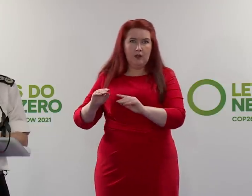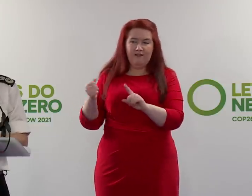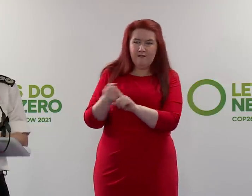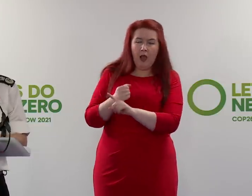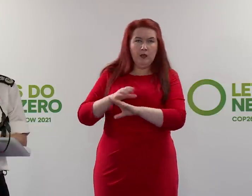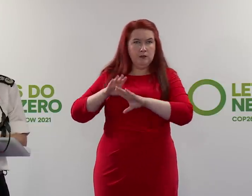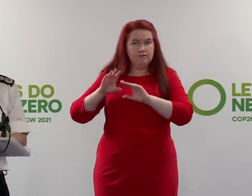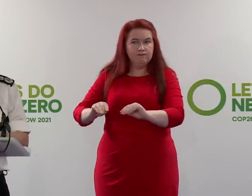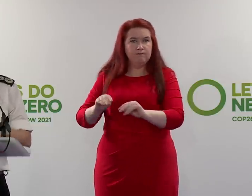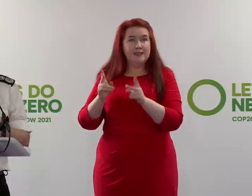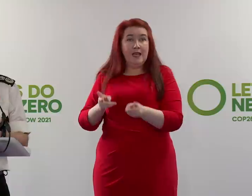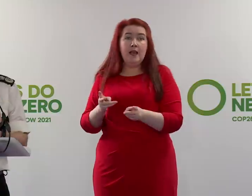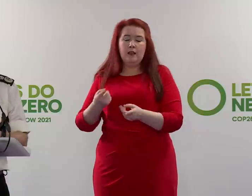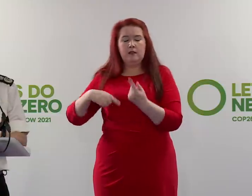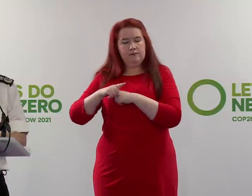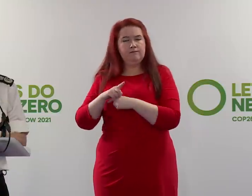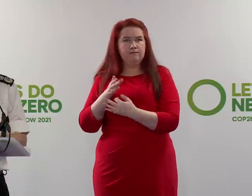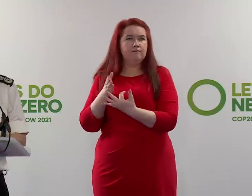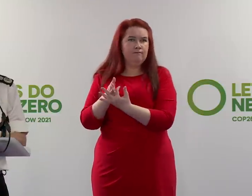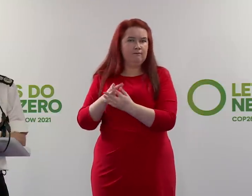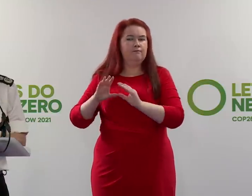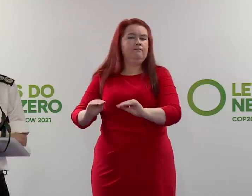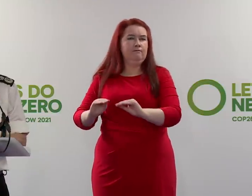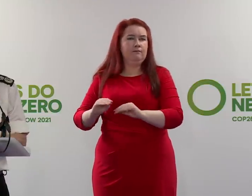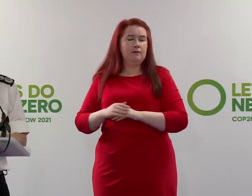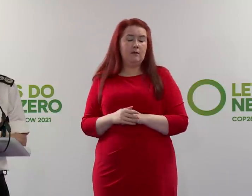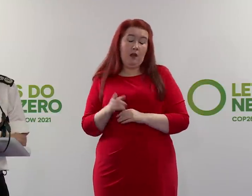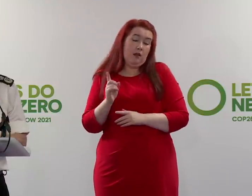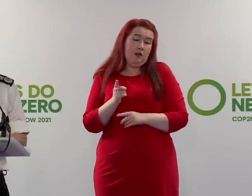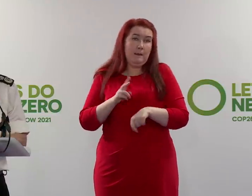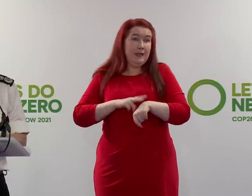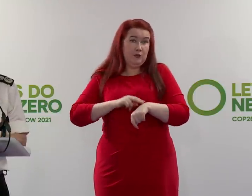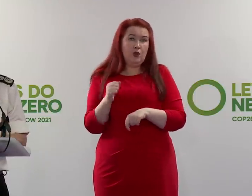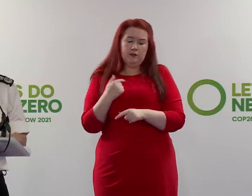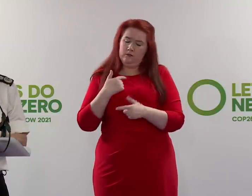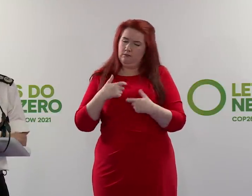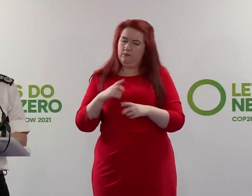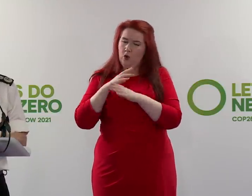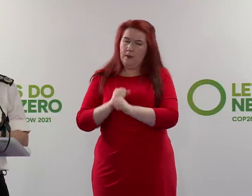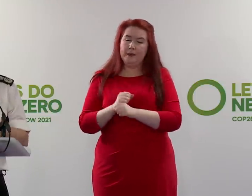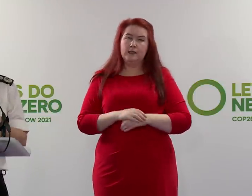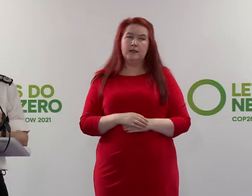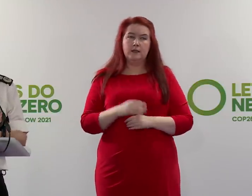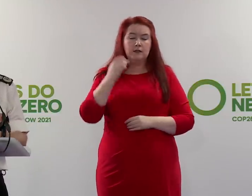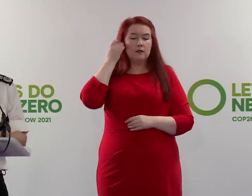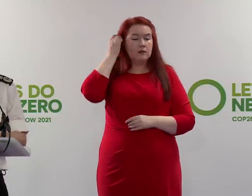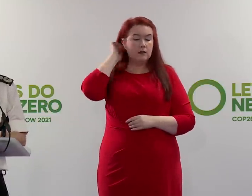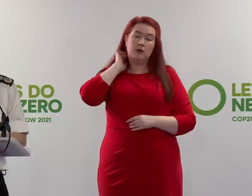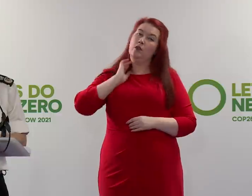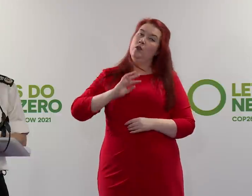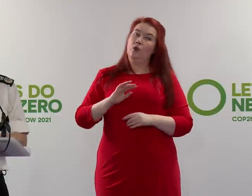and to prevent death is something that, again, Police Scotland is absolutely committed to. But I think what also